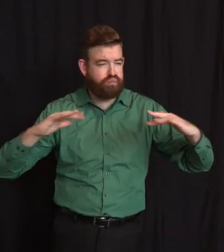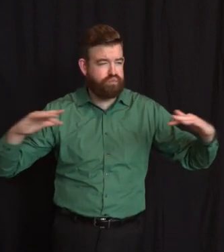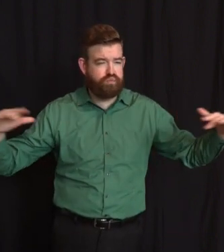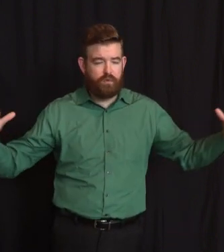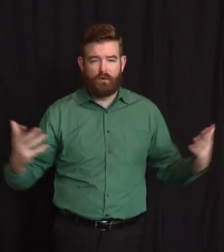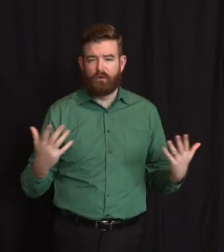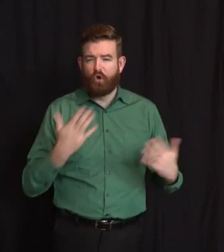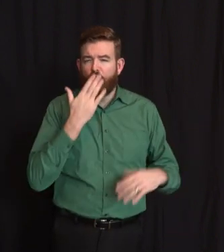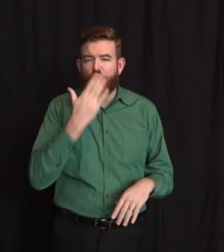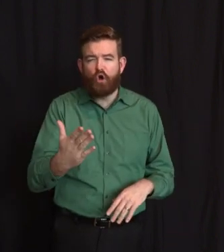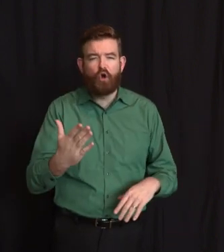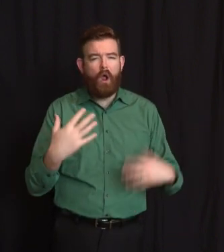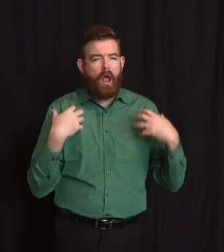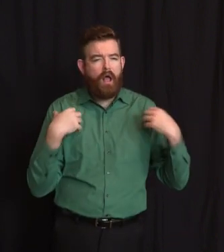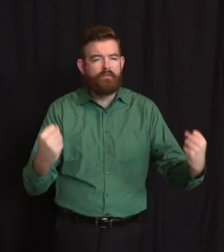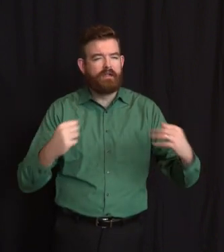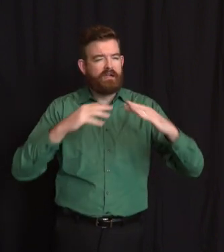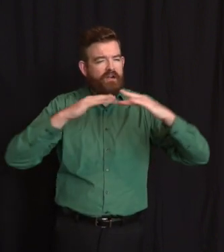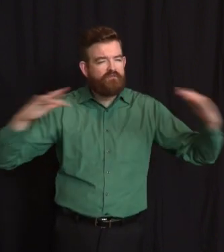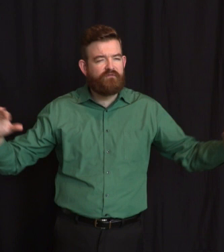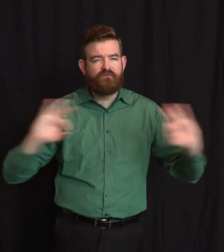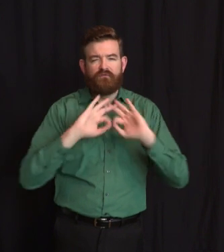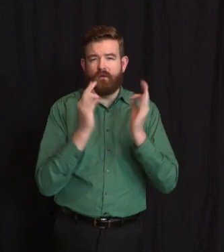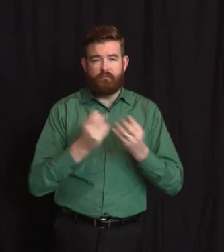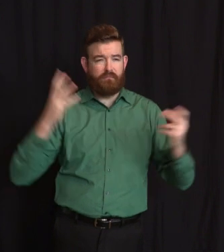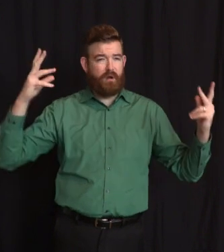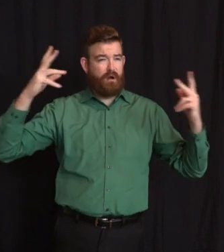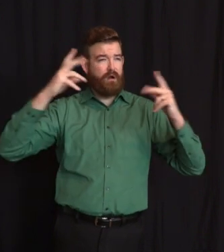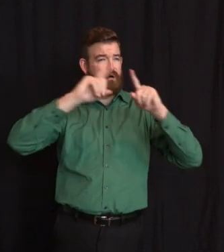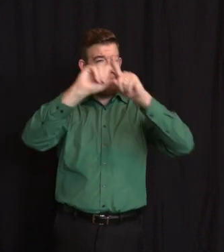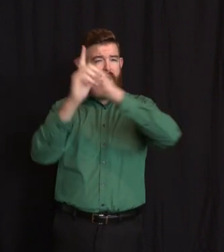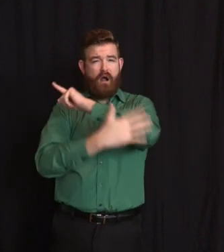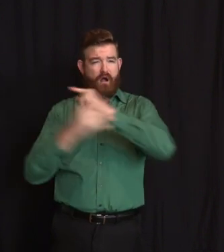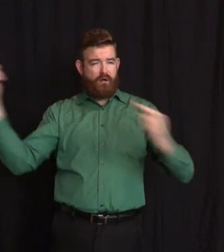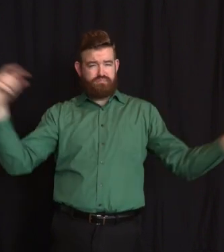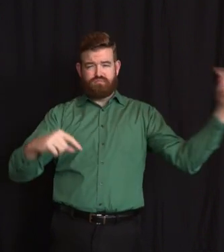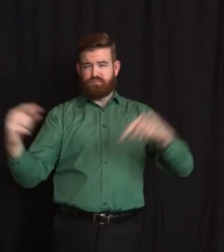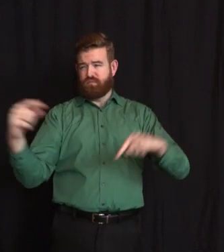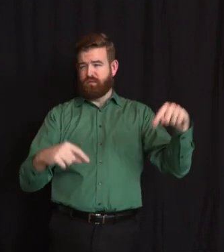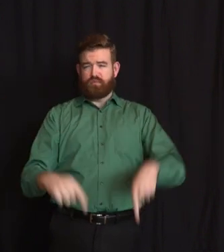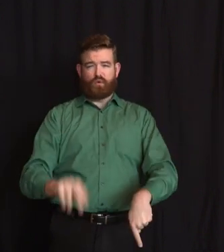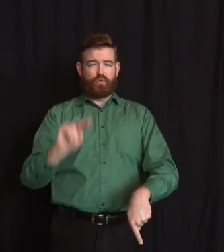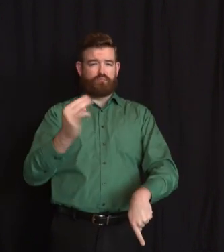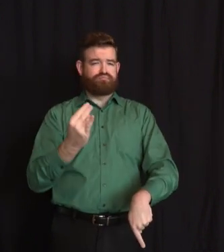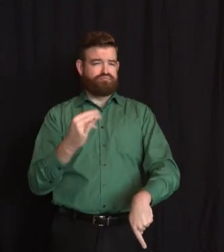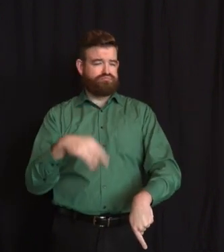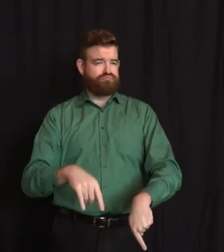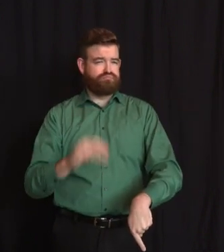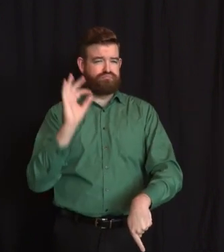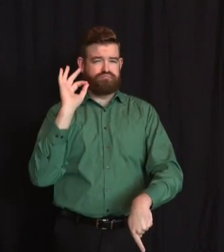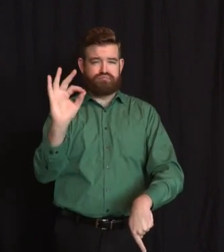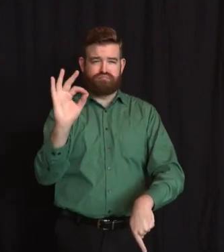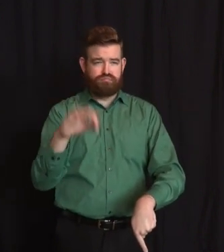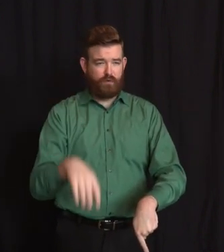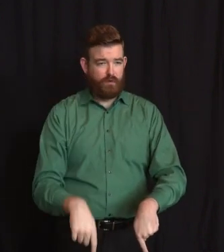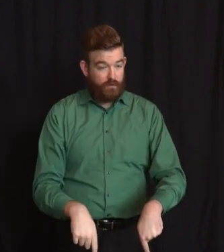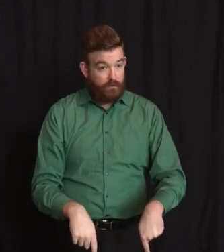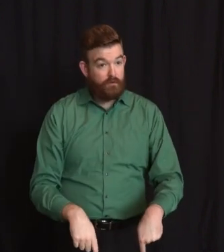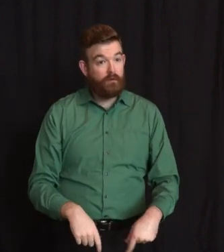coming together as it has in few times before in our common history. And every member of our New Jersey family has a role to